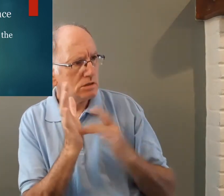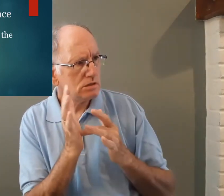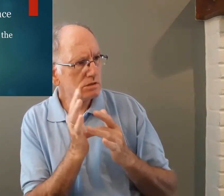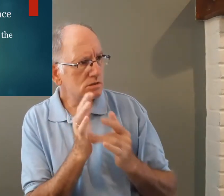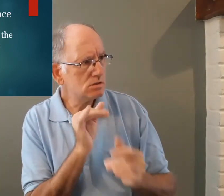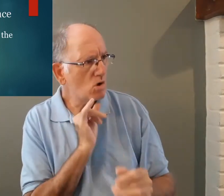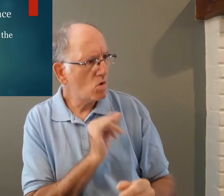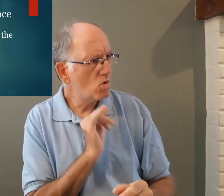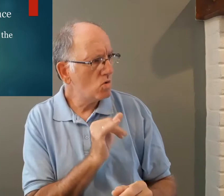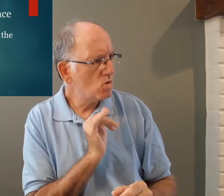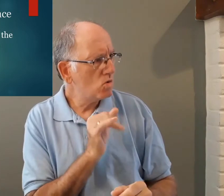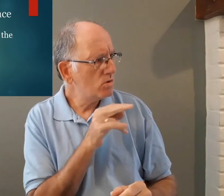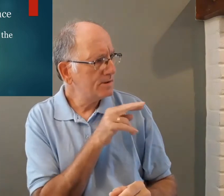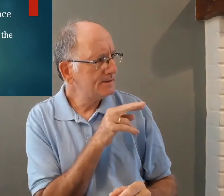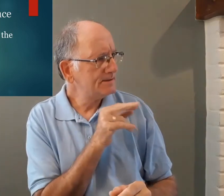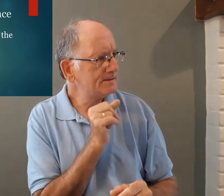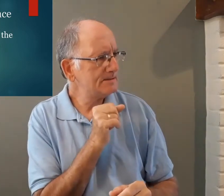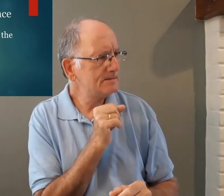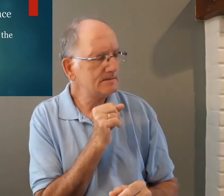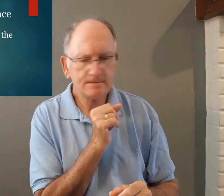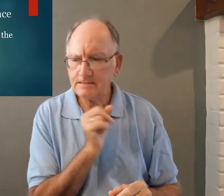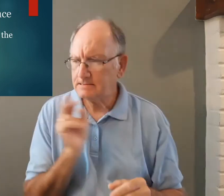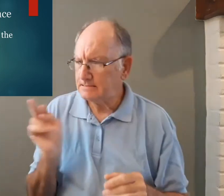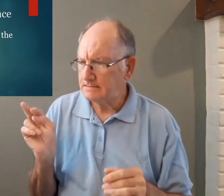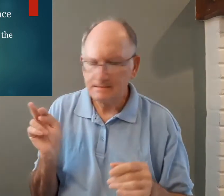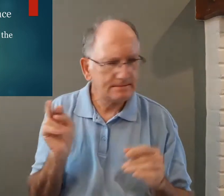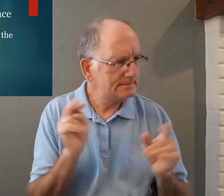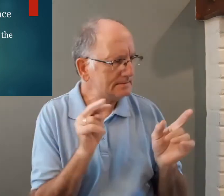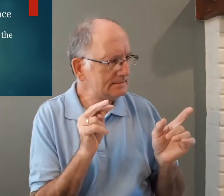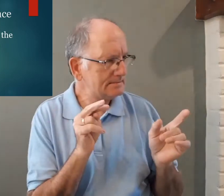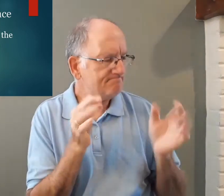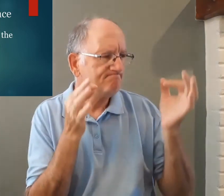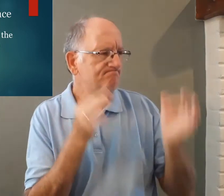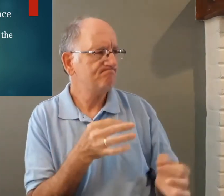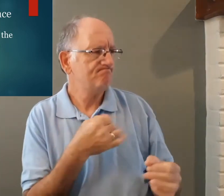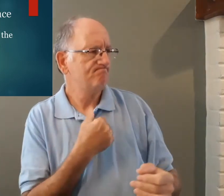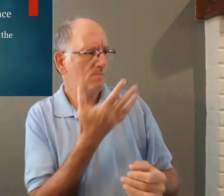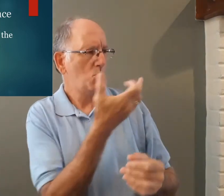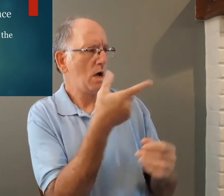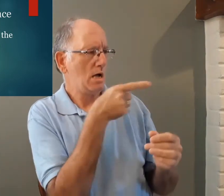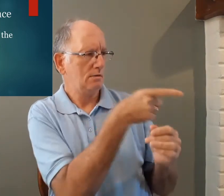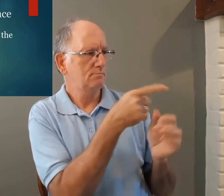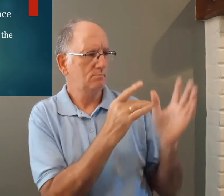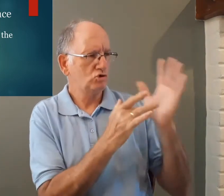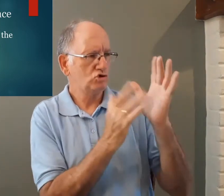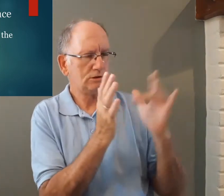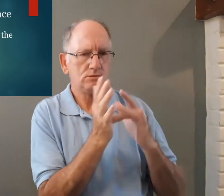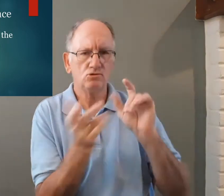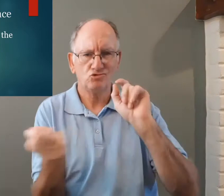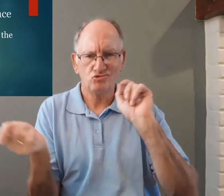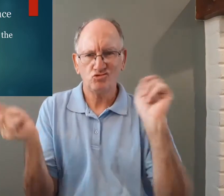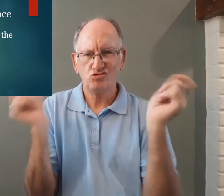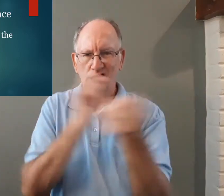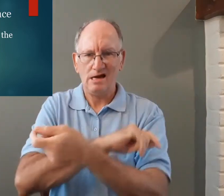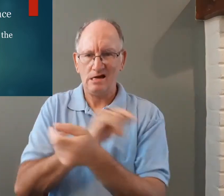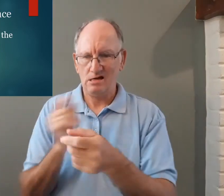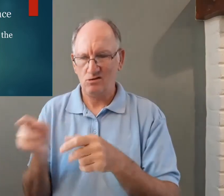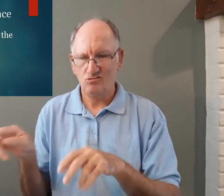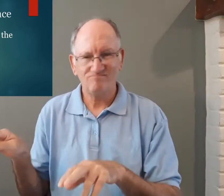gospel of Jesus and we look to this and we're like hmm the world or Jesus and then we decide that we